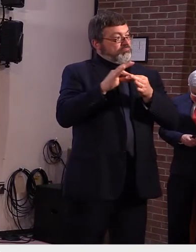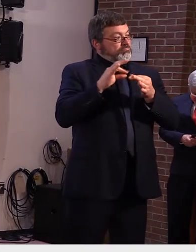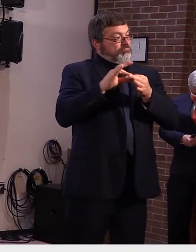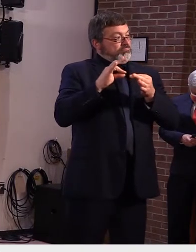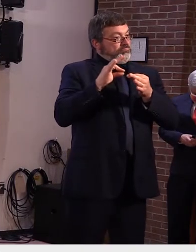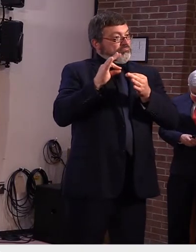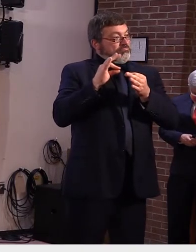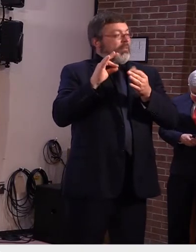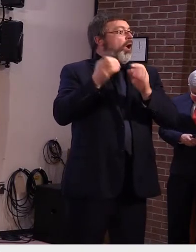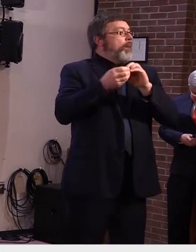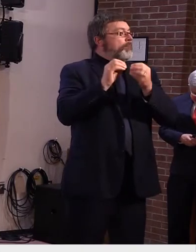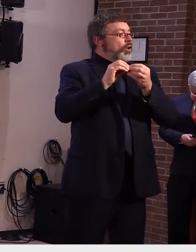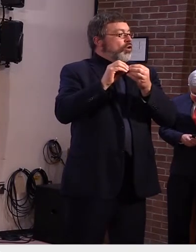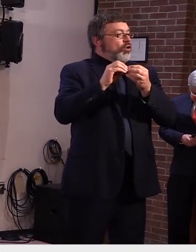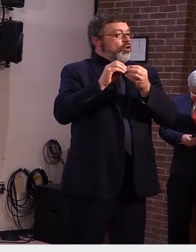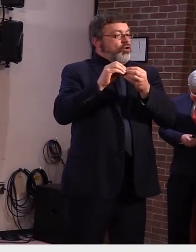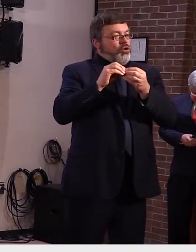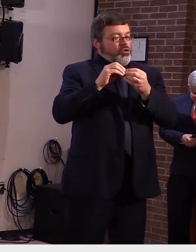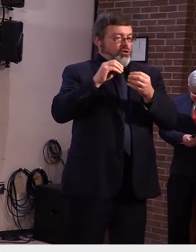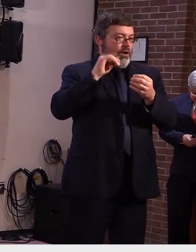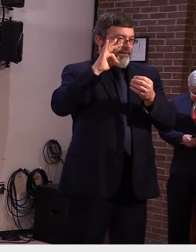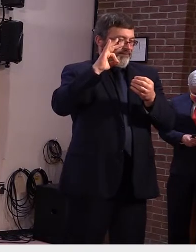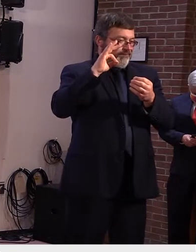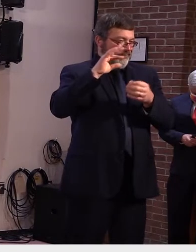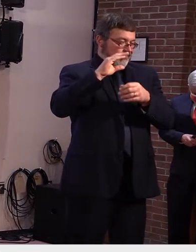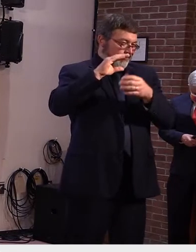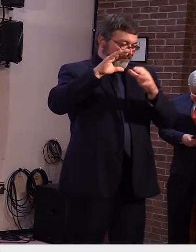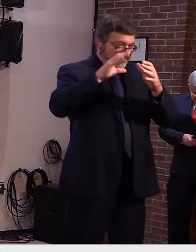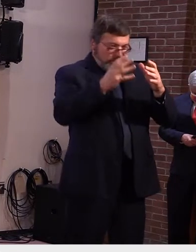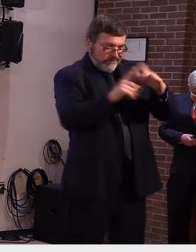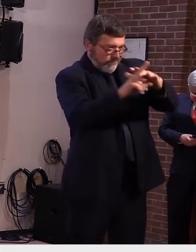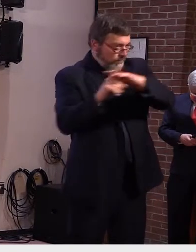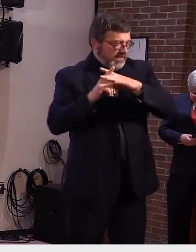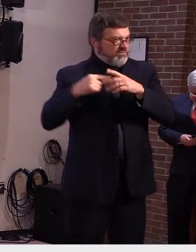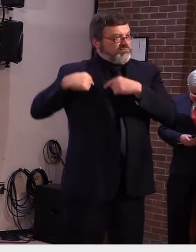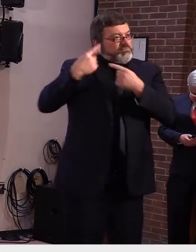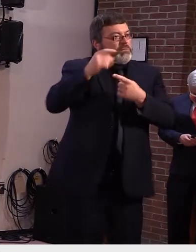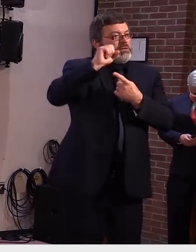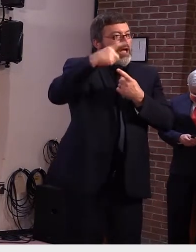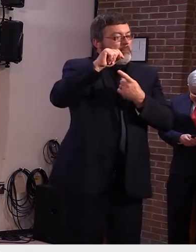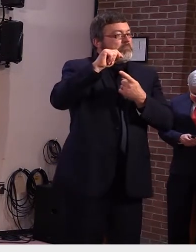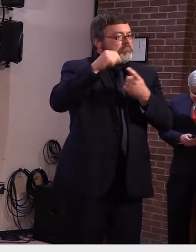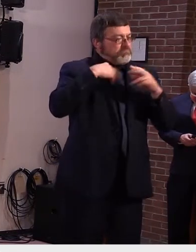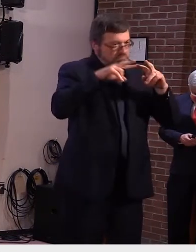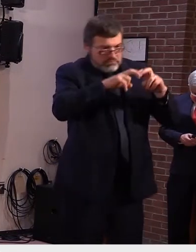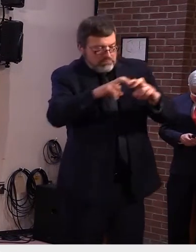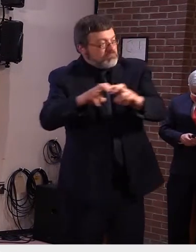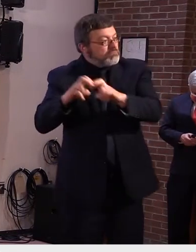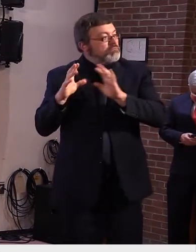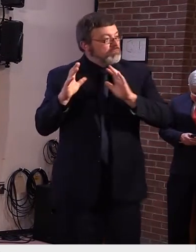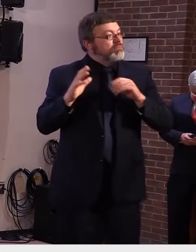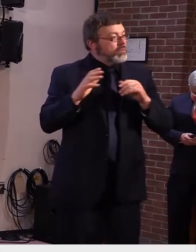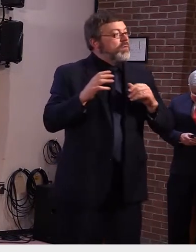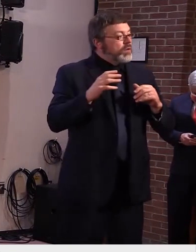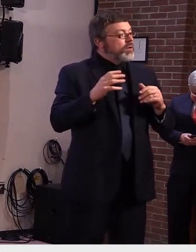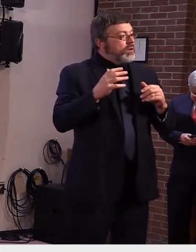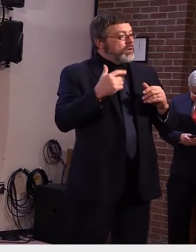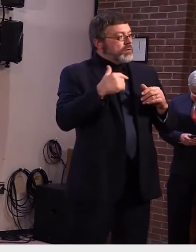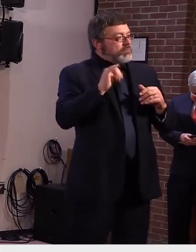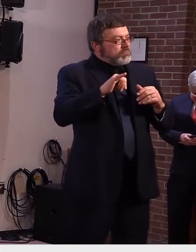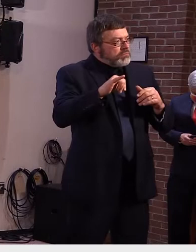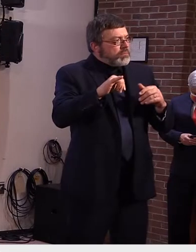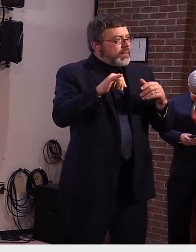instruction modalities, such as in-person and remote. We will collect these data on a monthly basis at the end of the month.